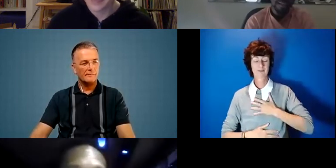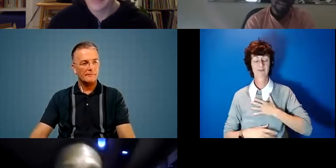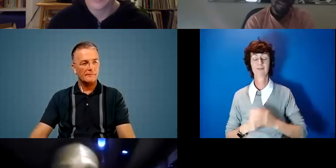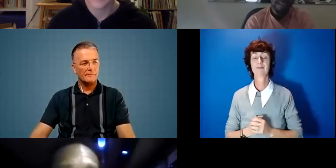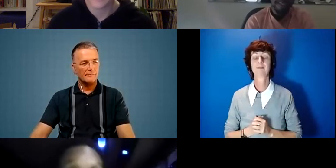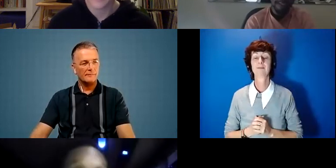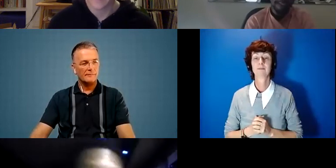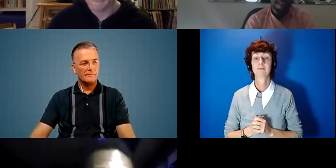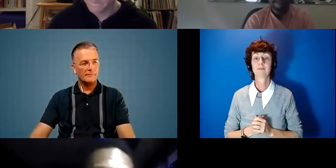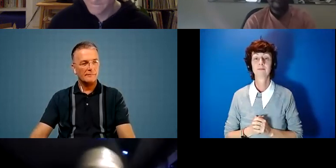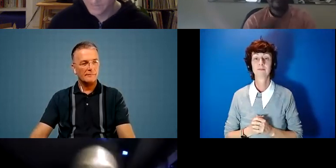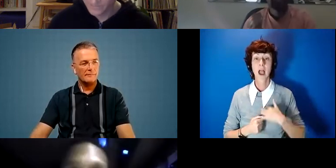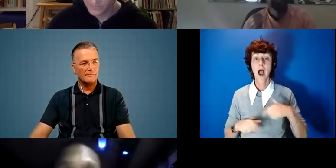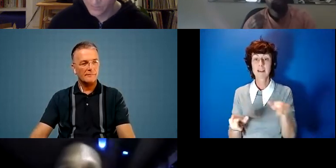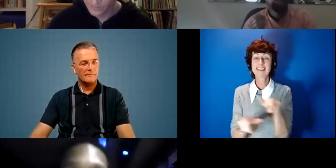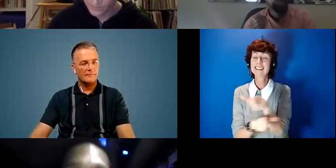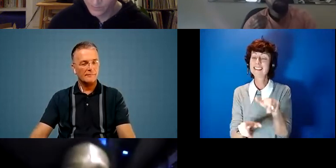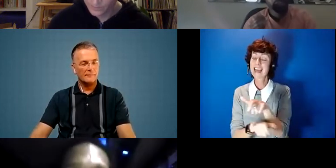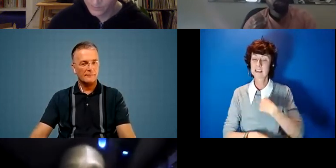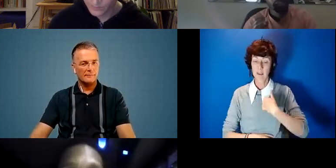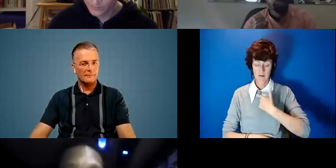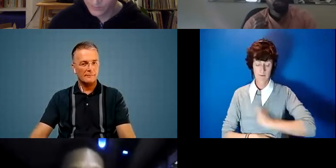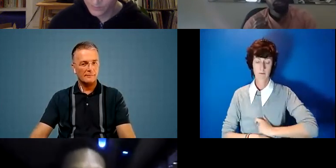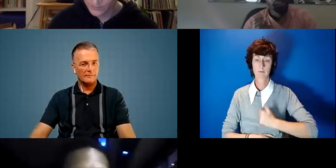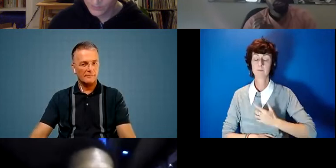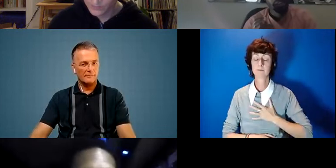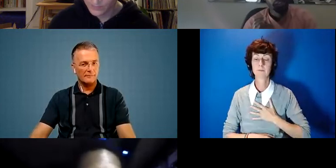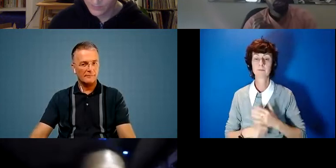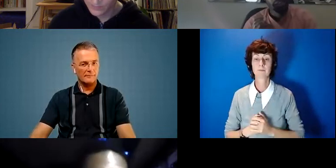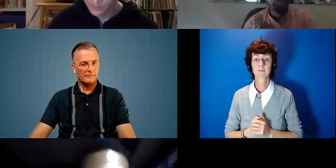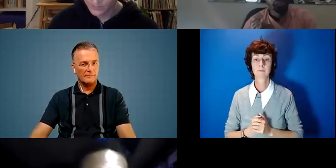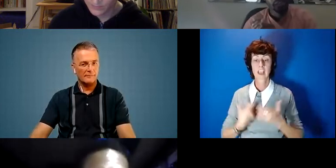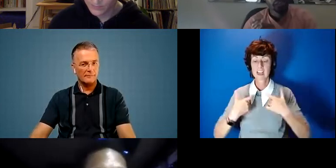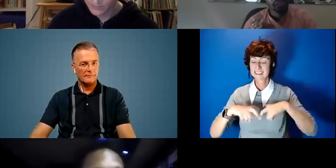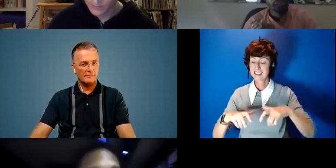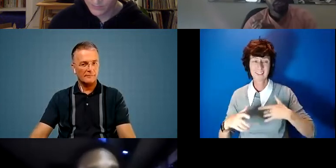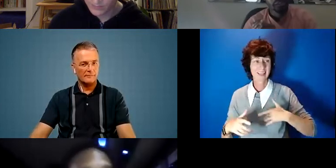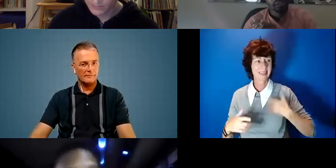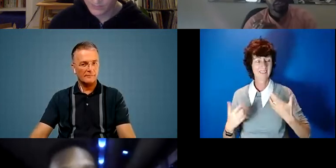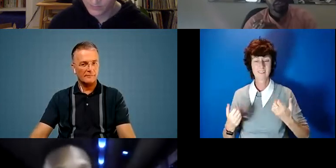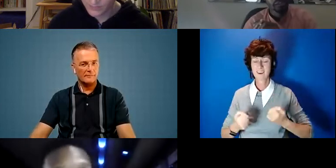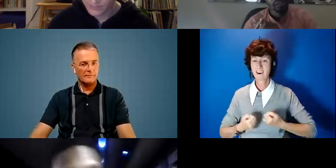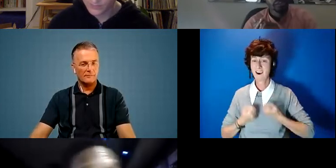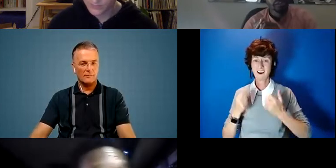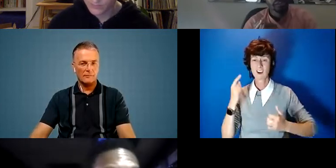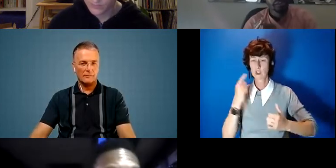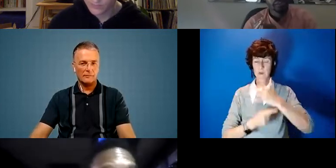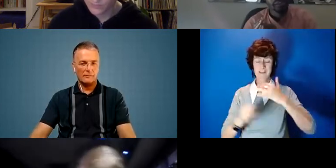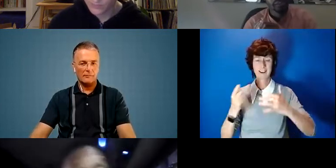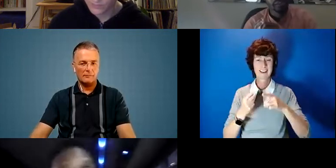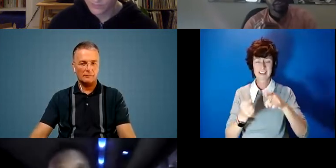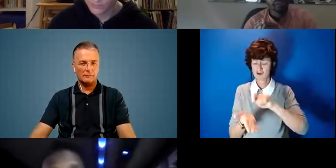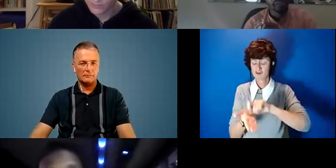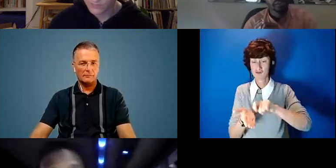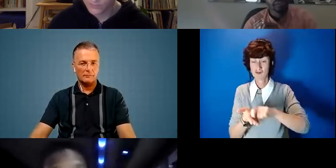Because I'm dyslexic, we still live in a very, we live in a society where the written word,